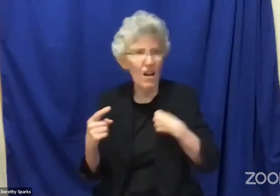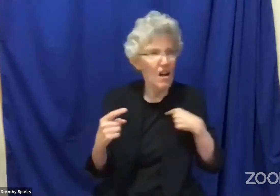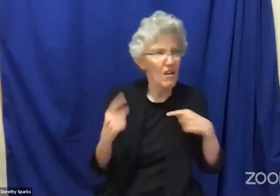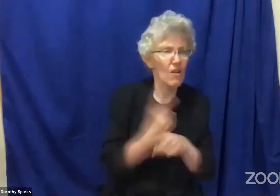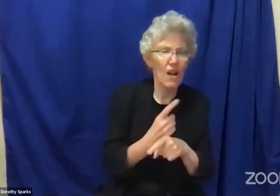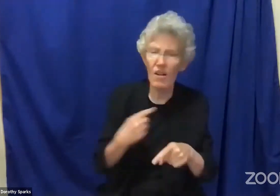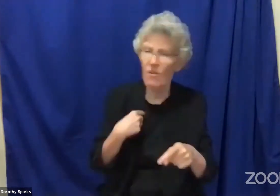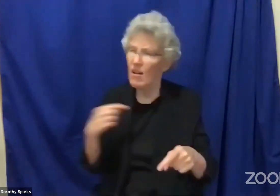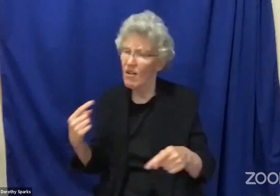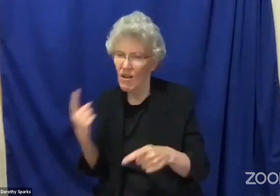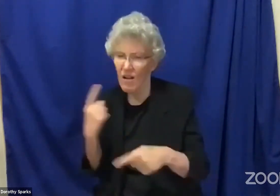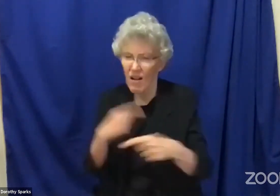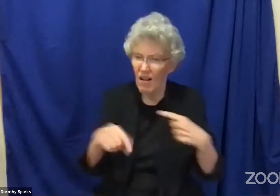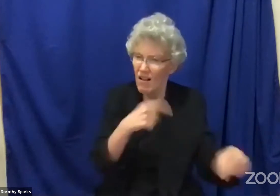Do not take sides.